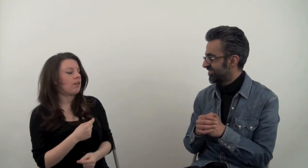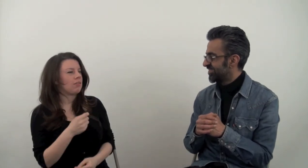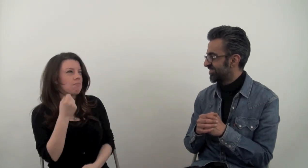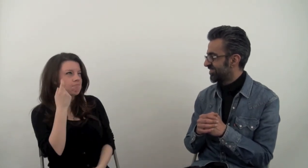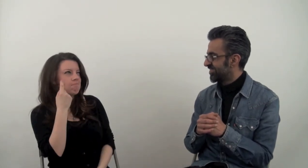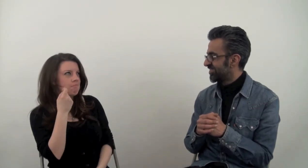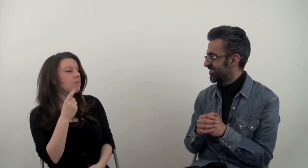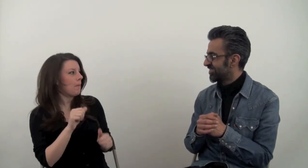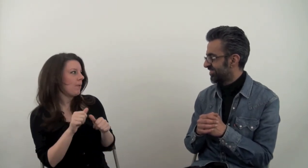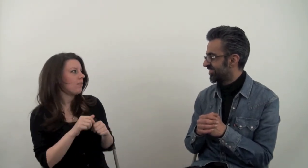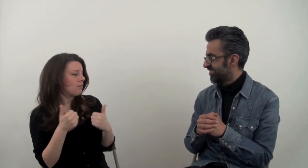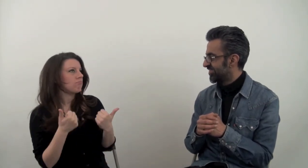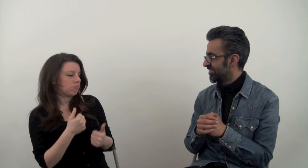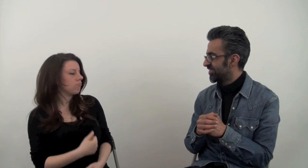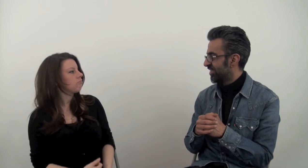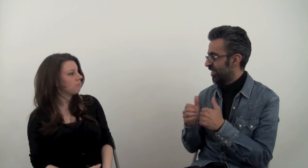me so that I had a better understanding of everything.